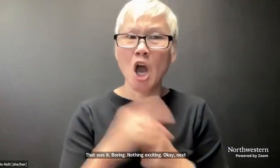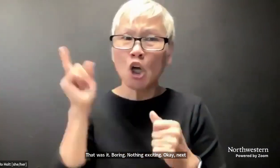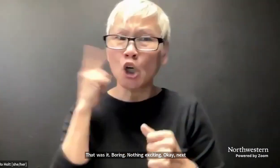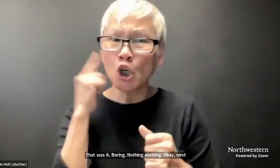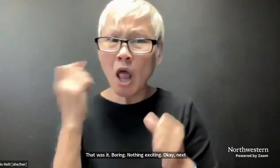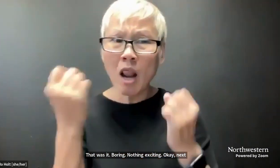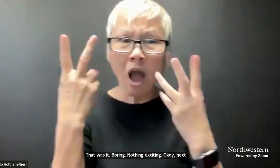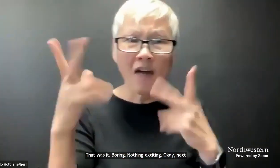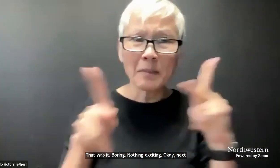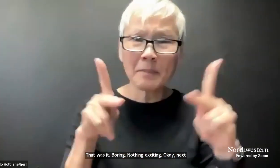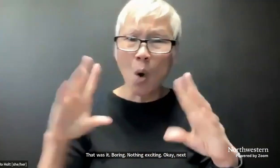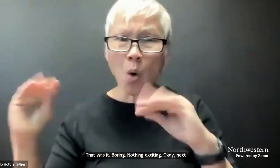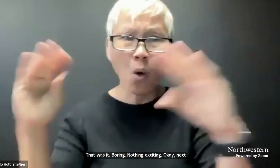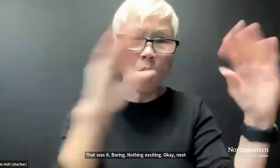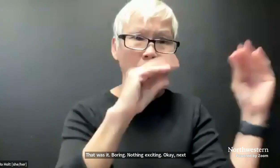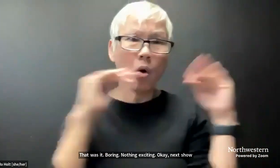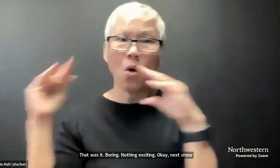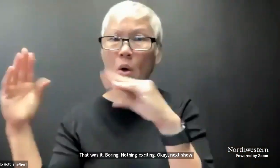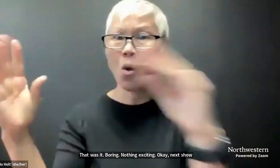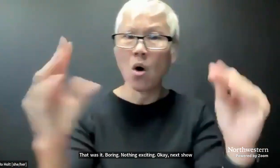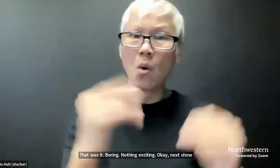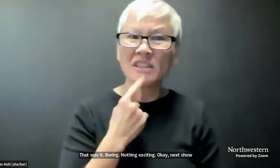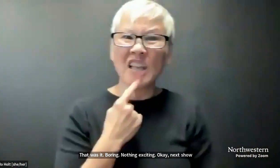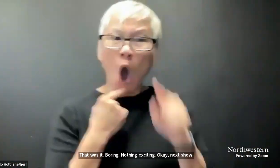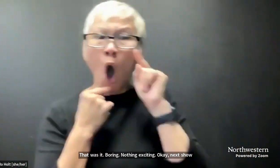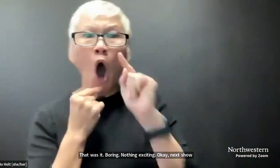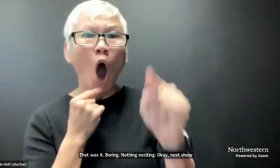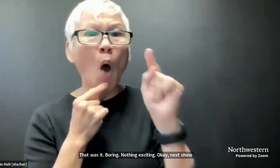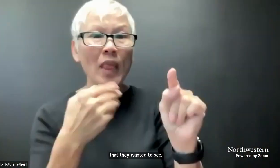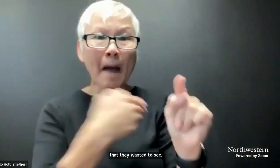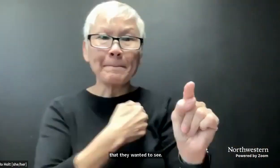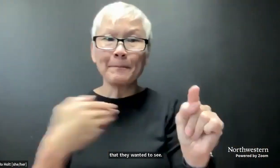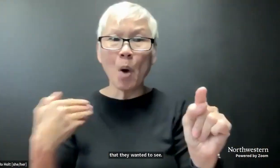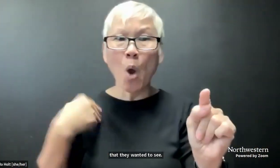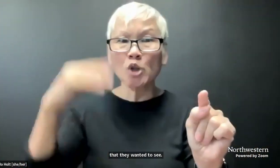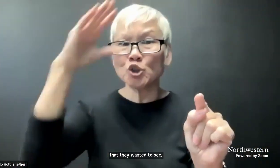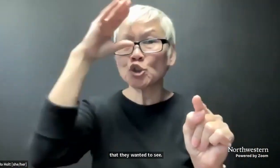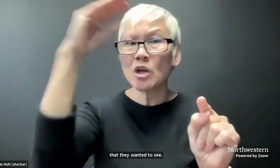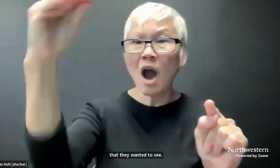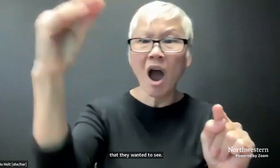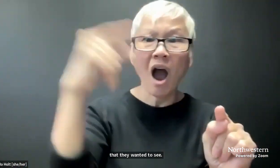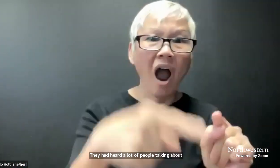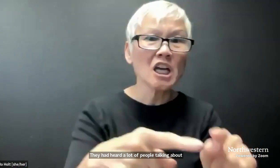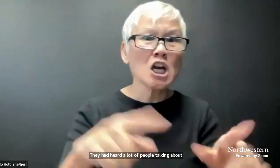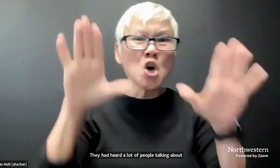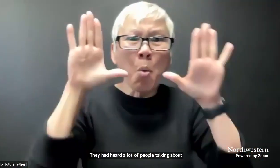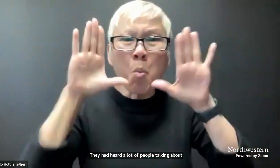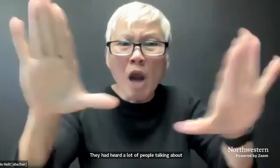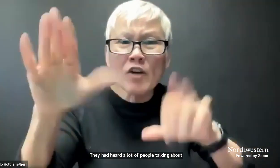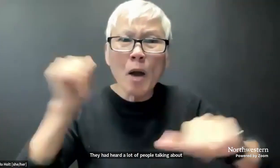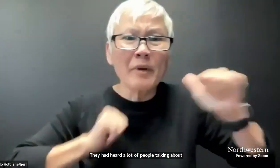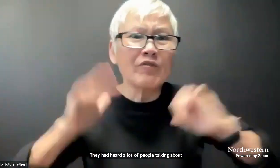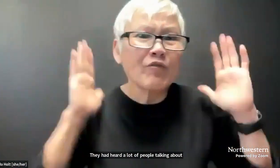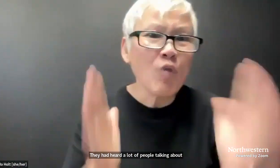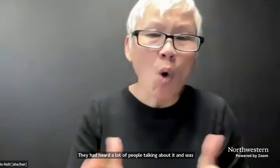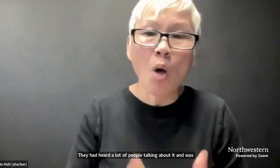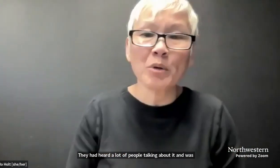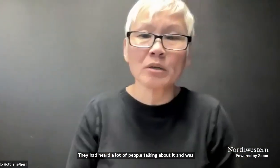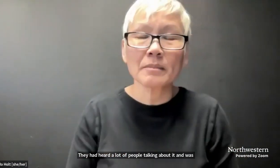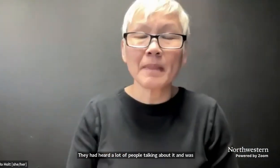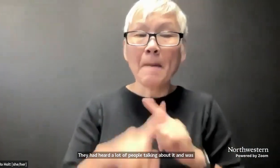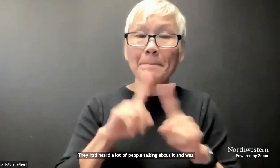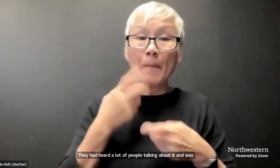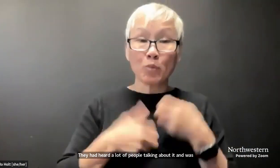they wanted to see, they had heard a lot of people talking about it and was saying, oh, my goodness, this Polish guy,